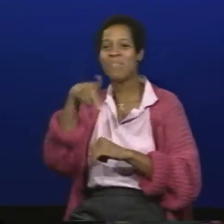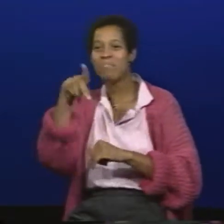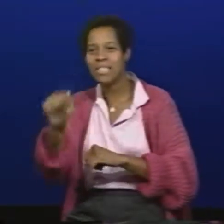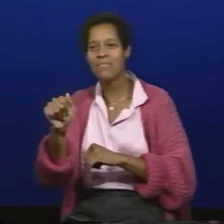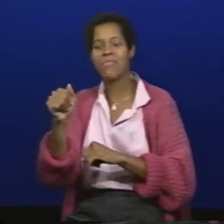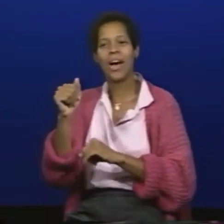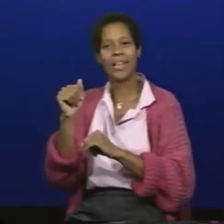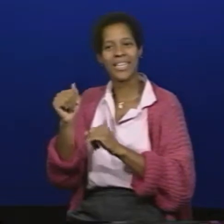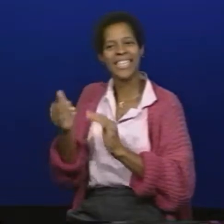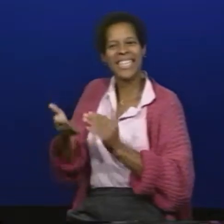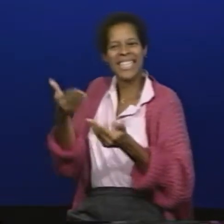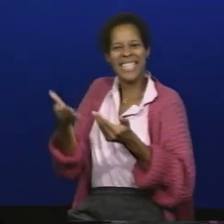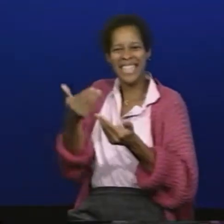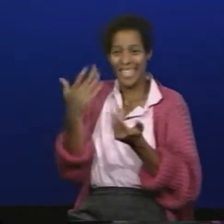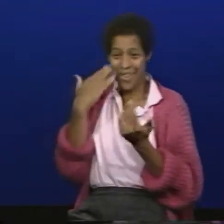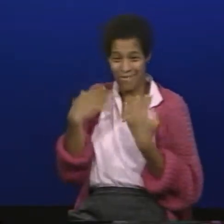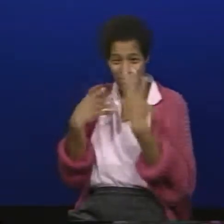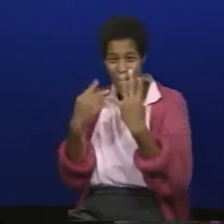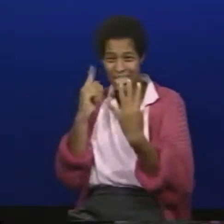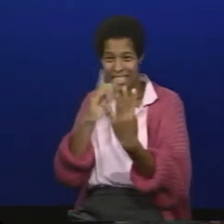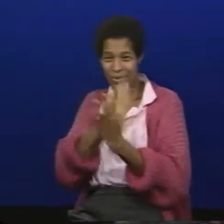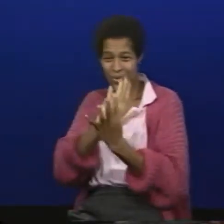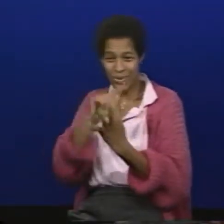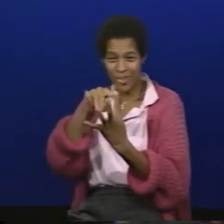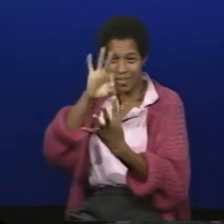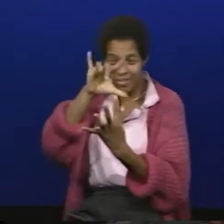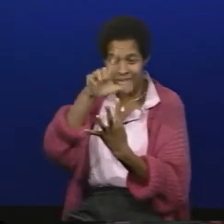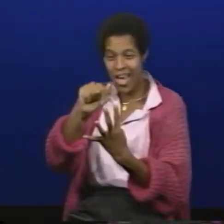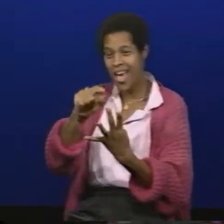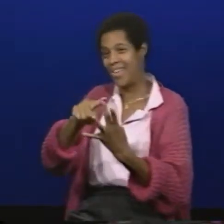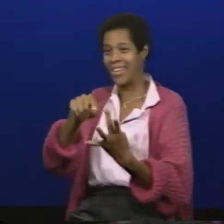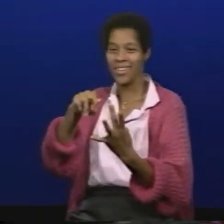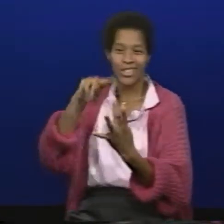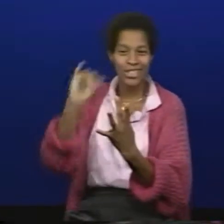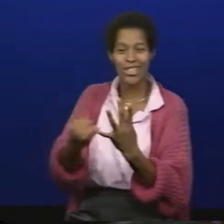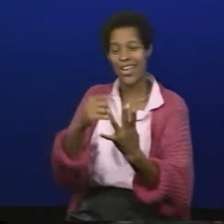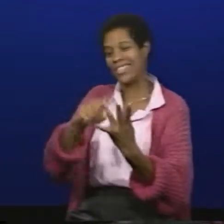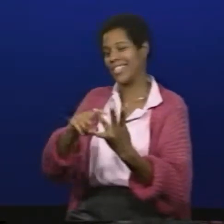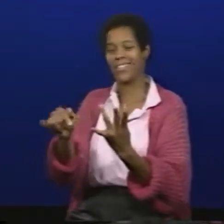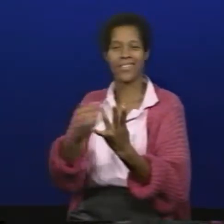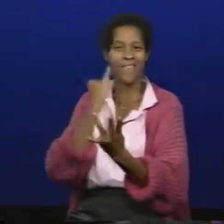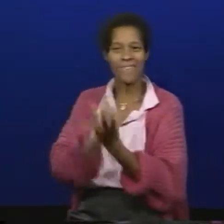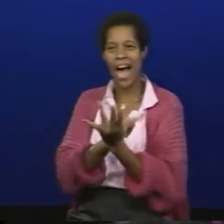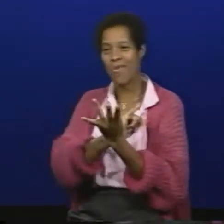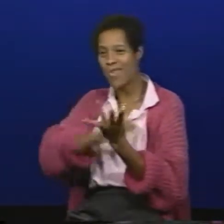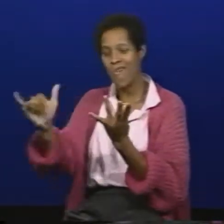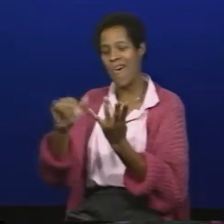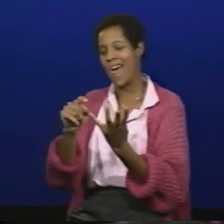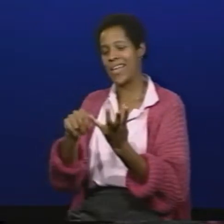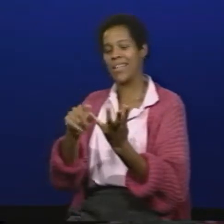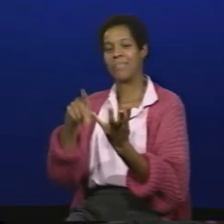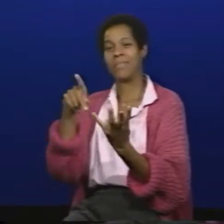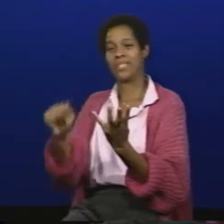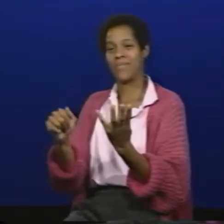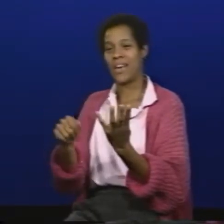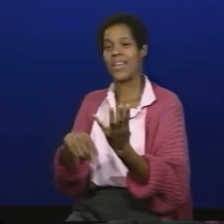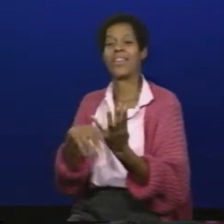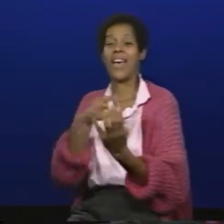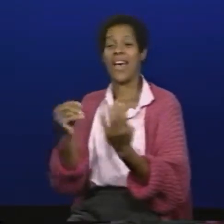all the different schools I can tell where they met me because they all know me by these different name signs I worked at four different schools